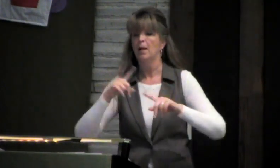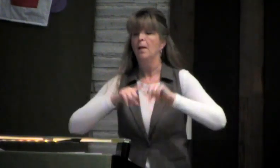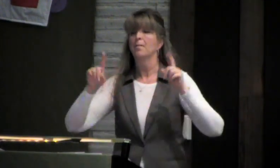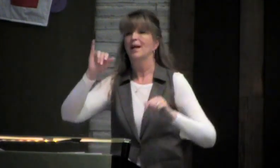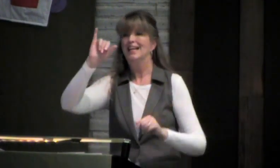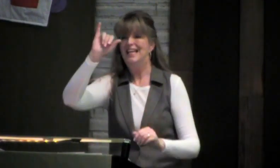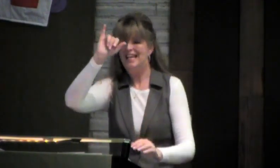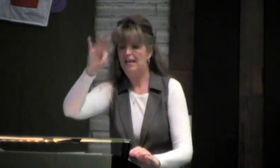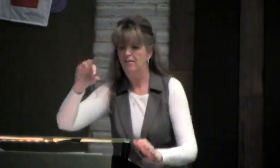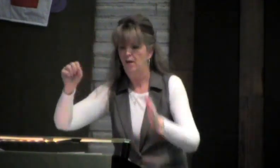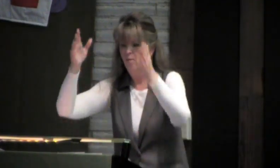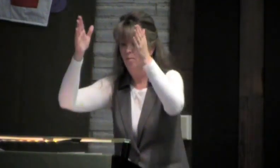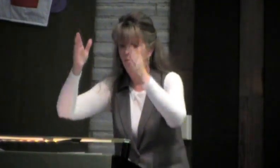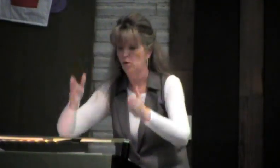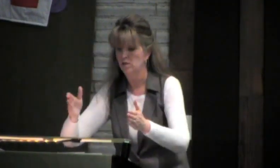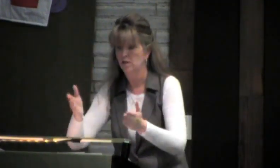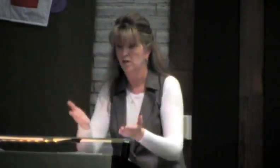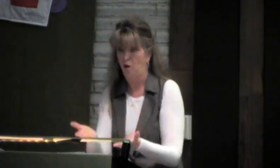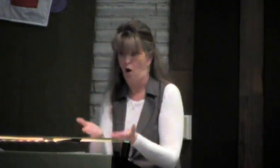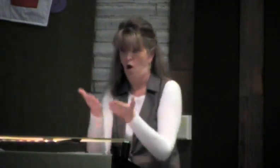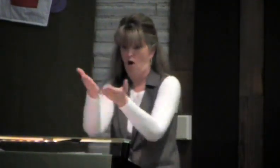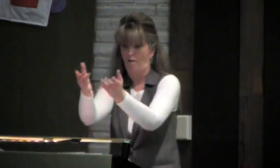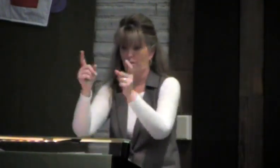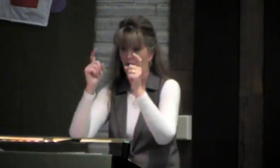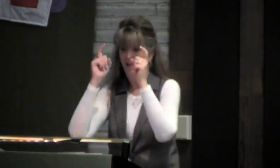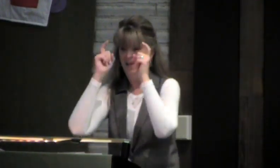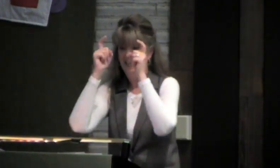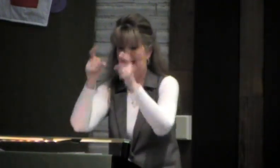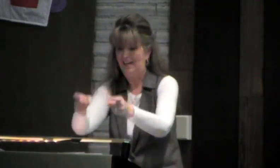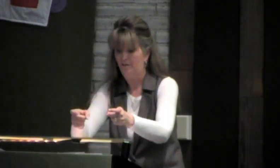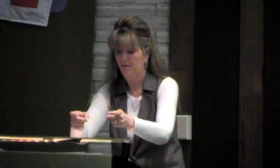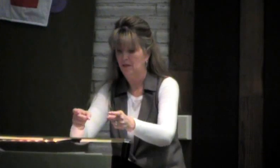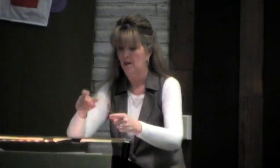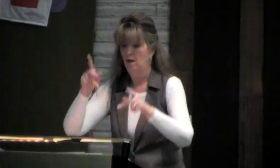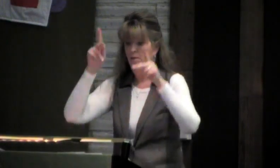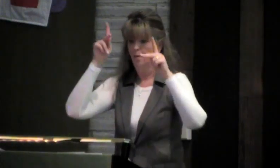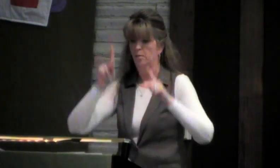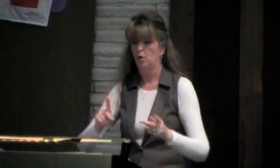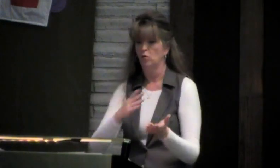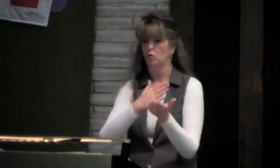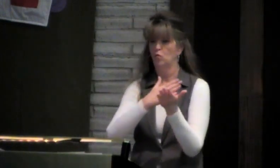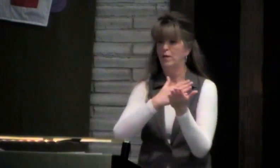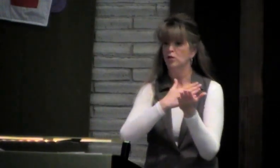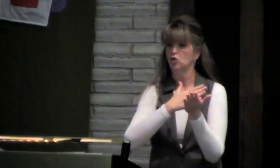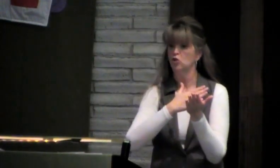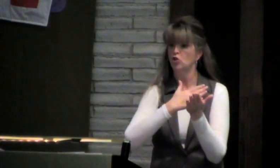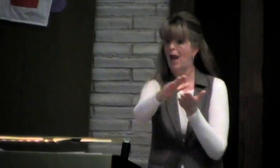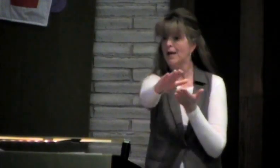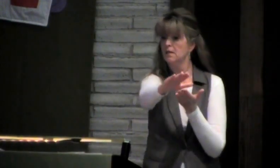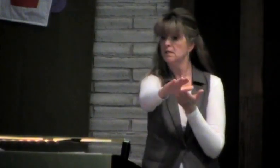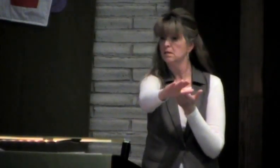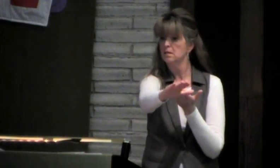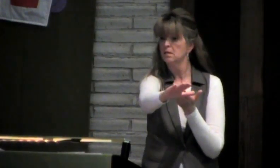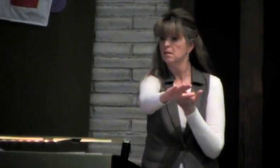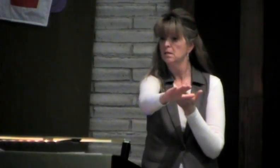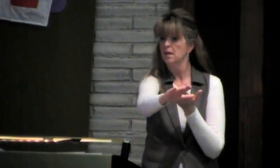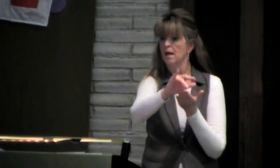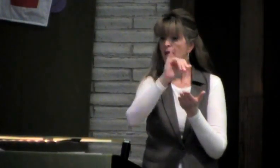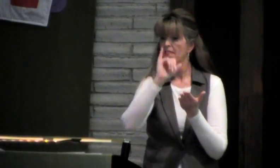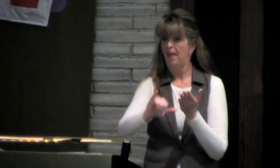and that's what changes people. Now, if a person is offered the gift of salvation and that person rejects